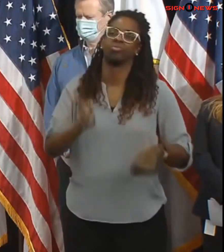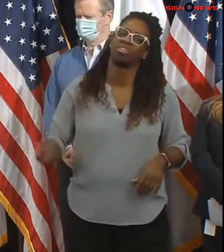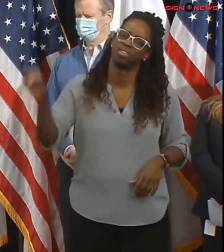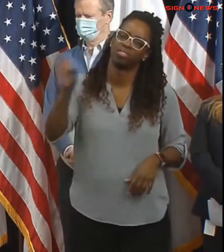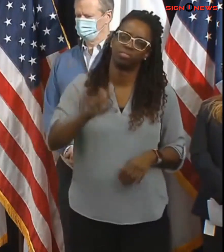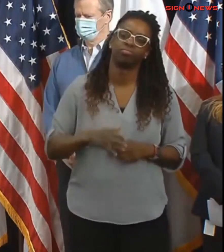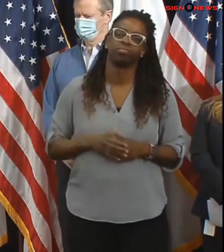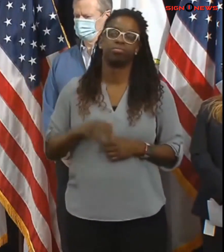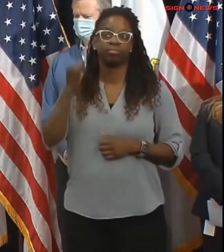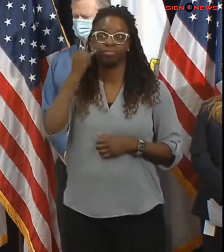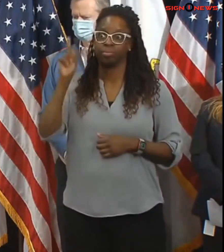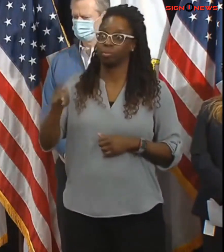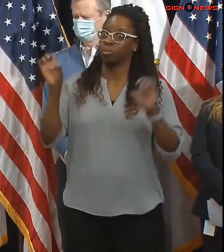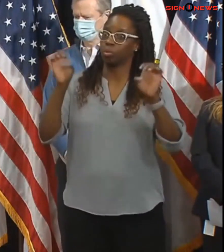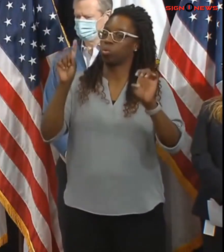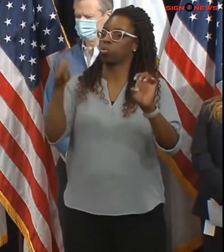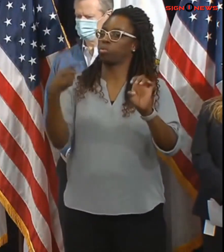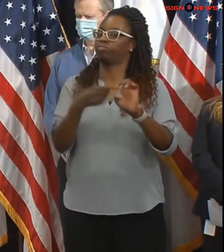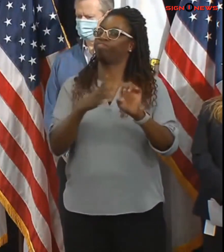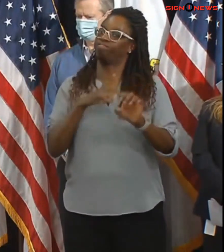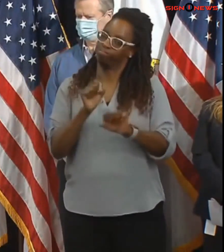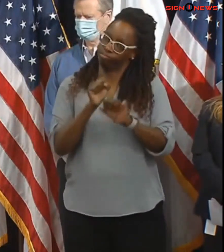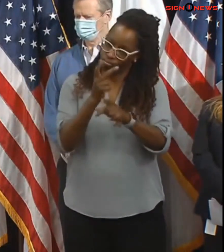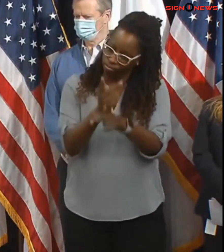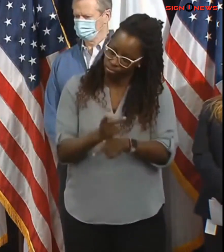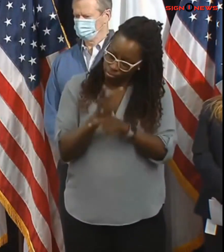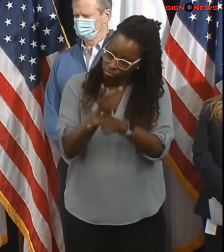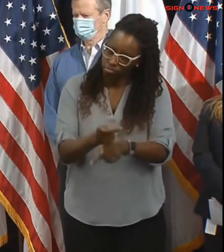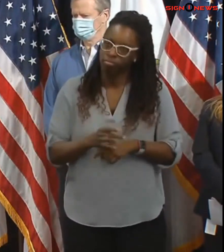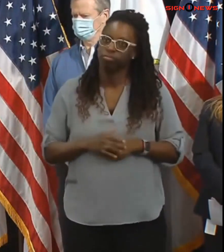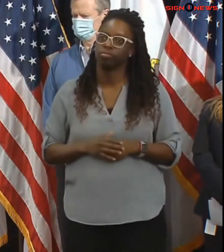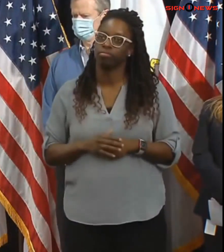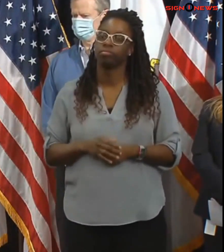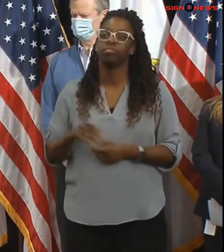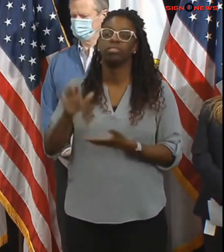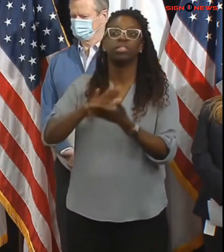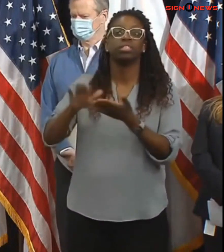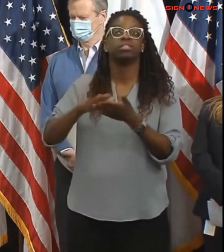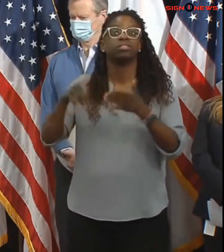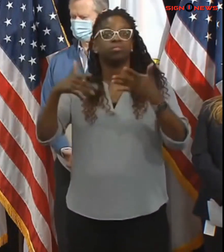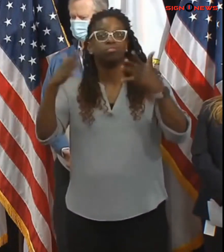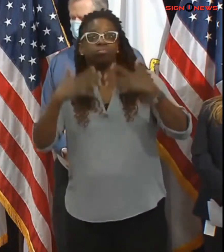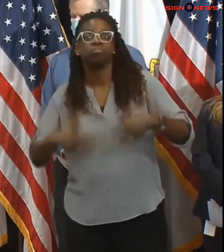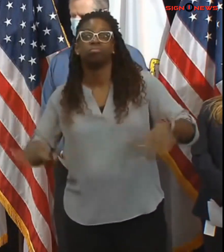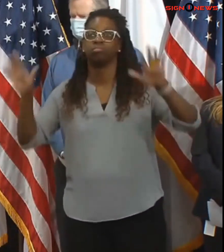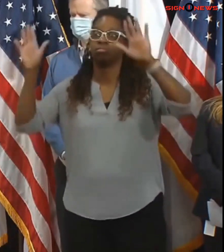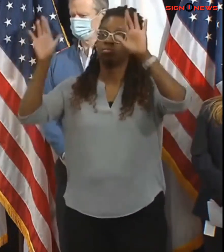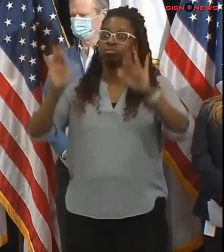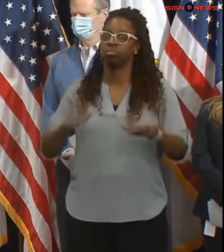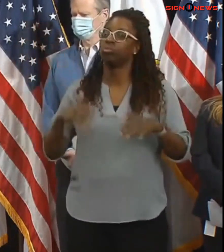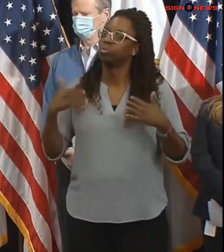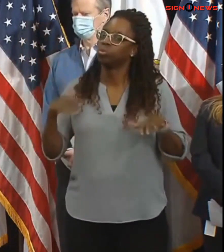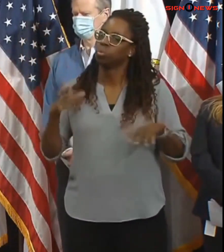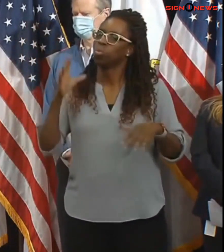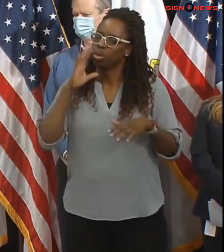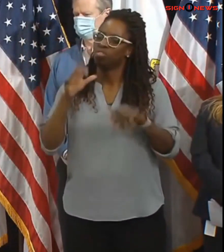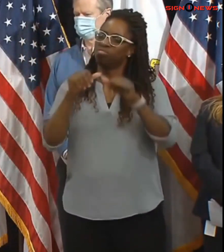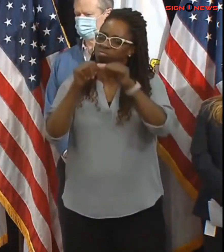duration we expect that cleanup is going to take some time after the snow stops falling so we expect that we will also be prone to drifting with